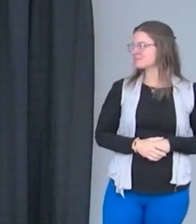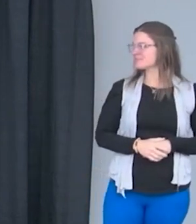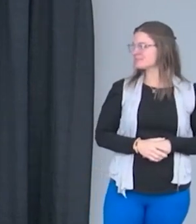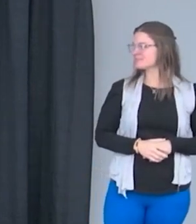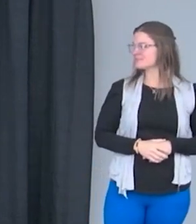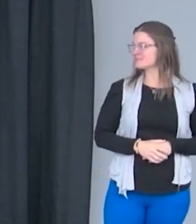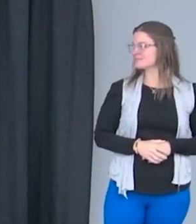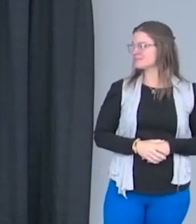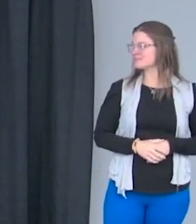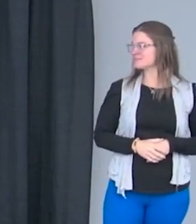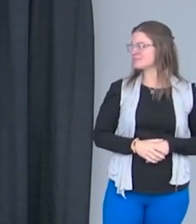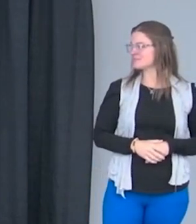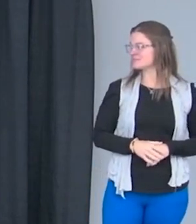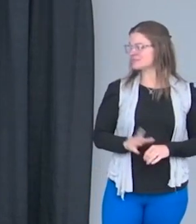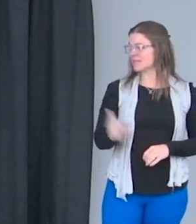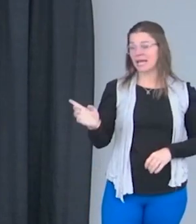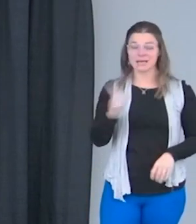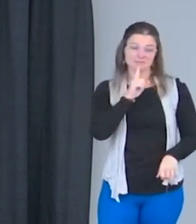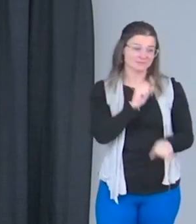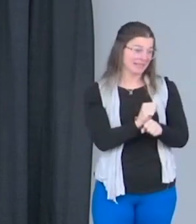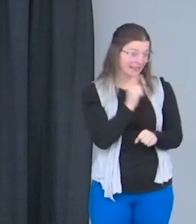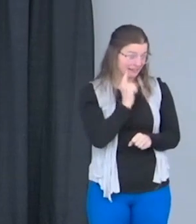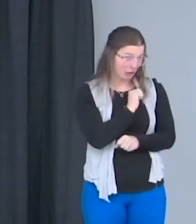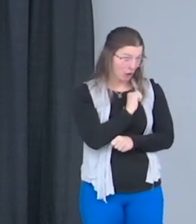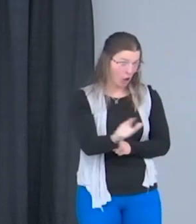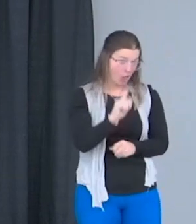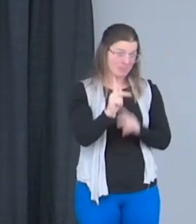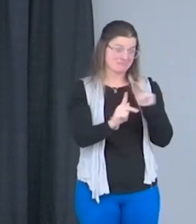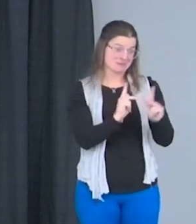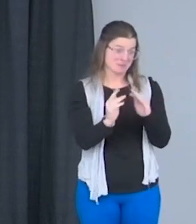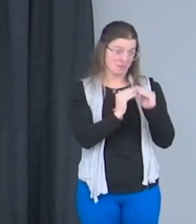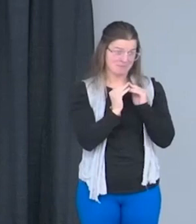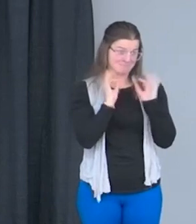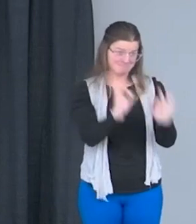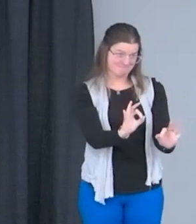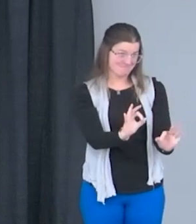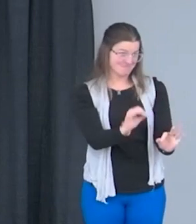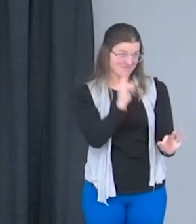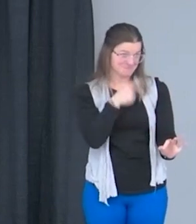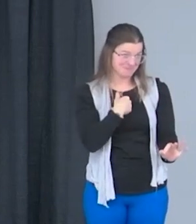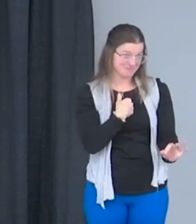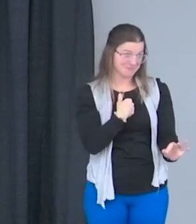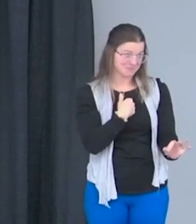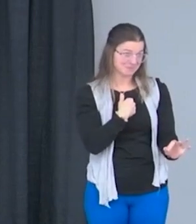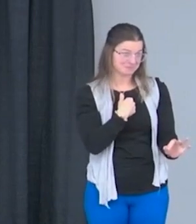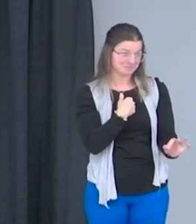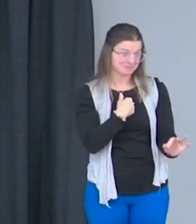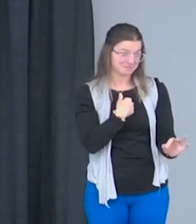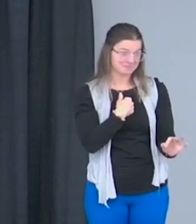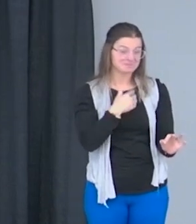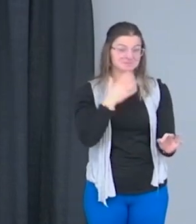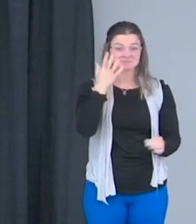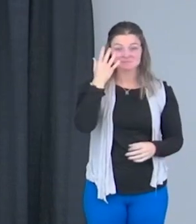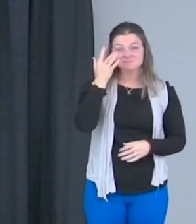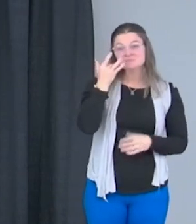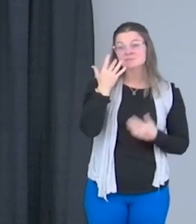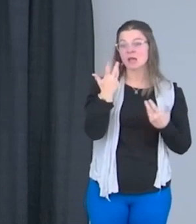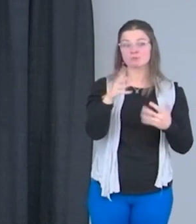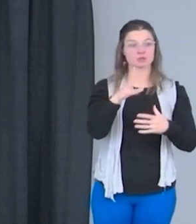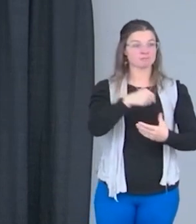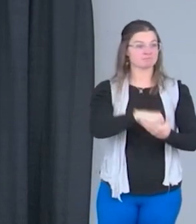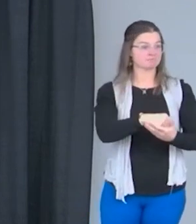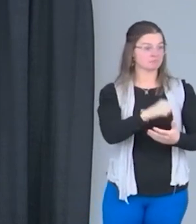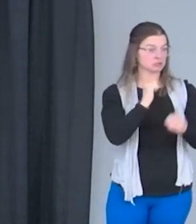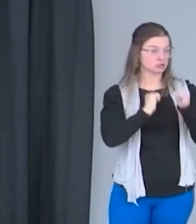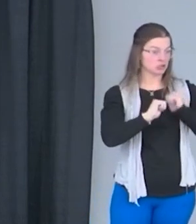Actually, I think all of them were equally great for me. And that's just because I had already came on that show.